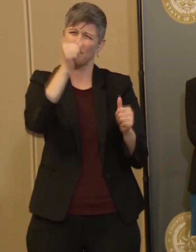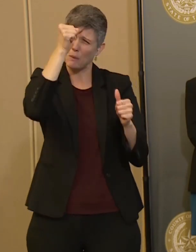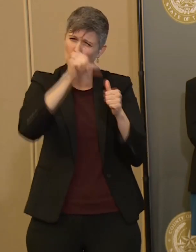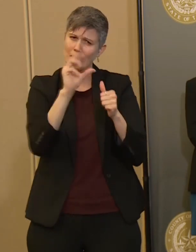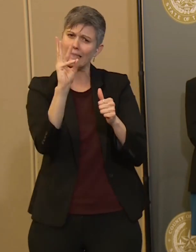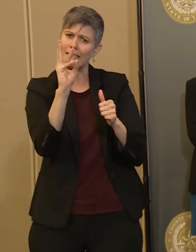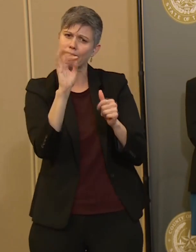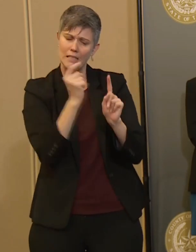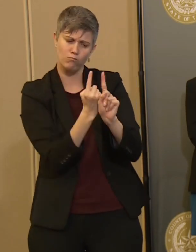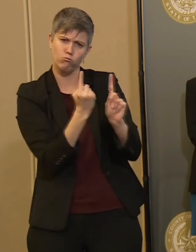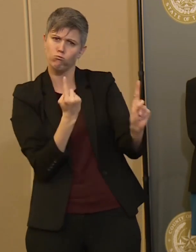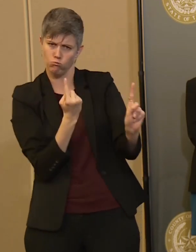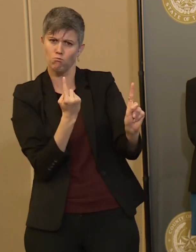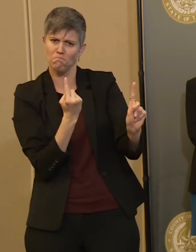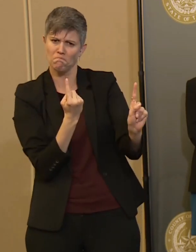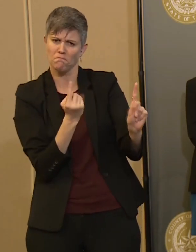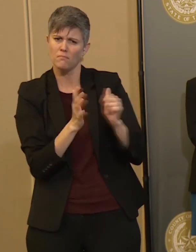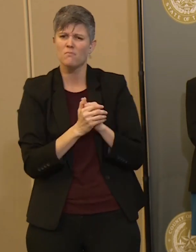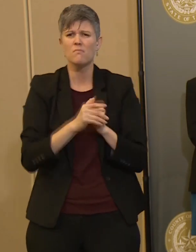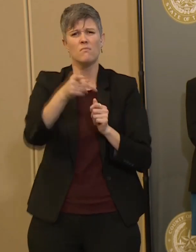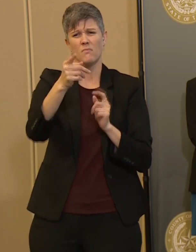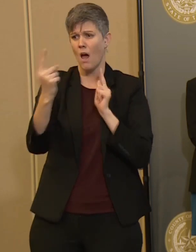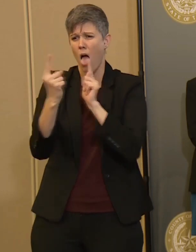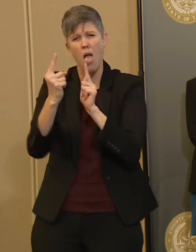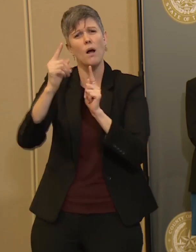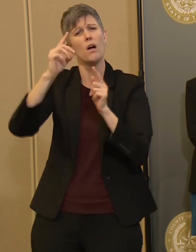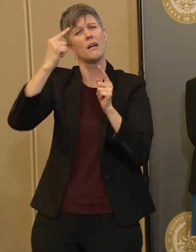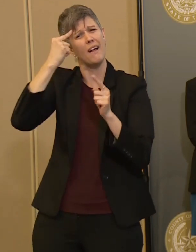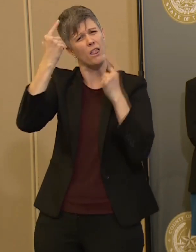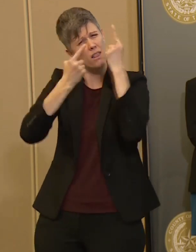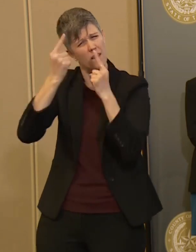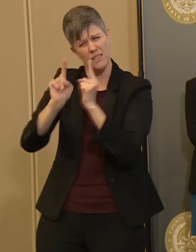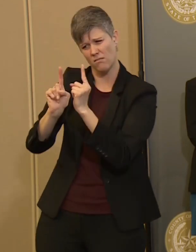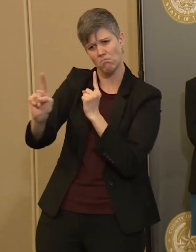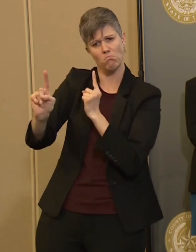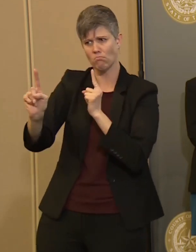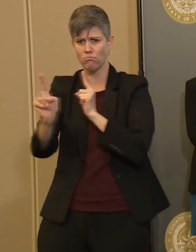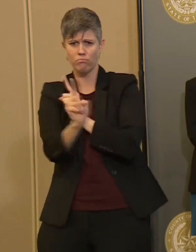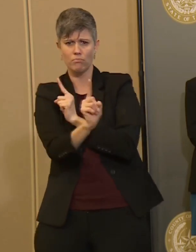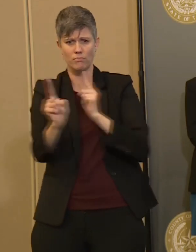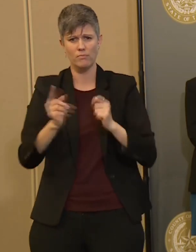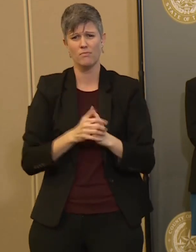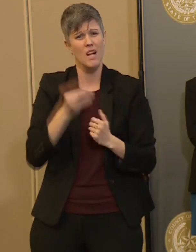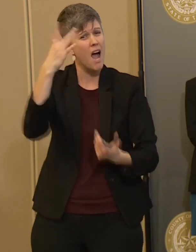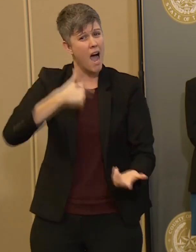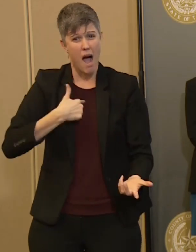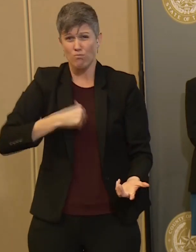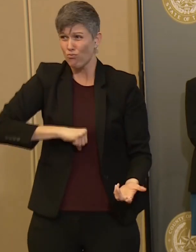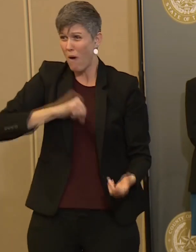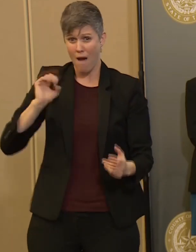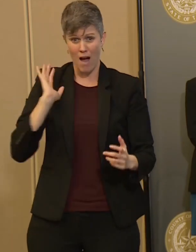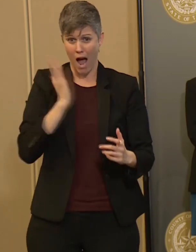be interacting with. You know, I am really proud of our region acting the way that it has.